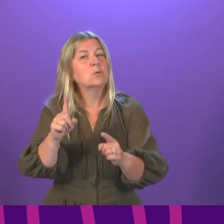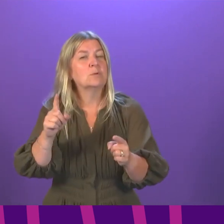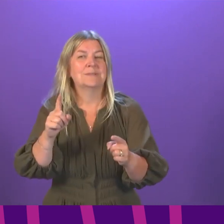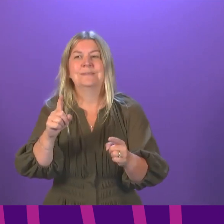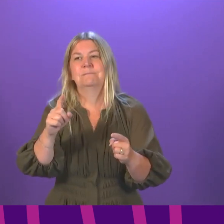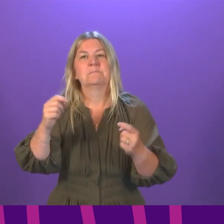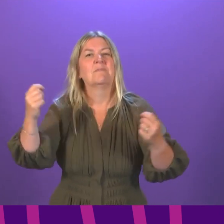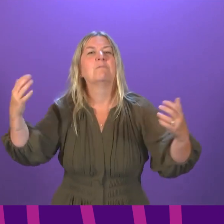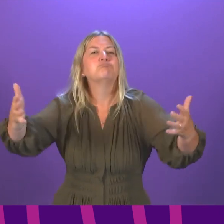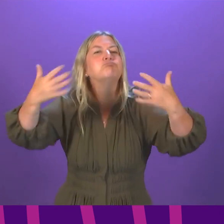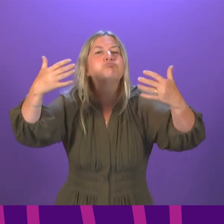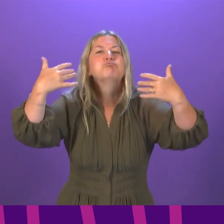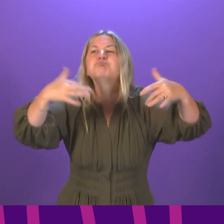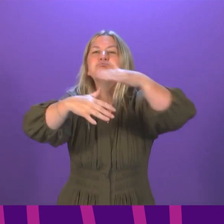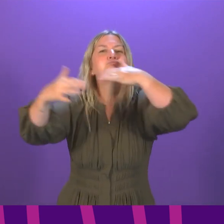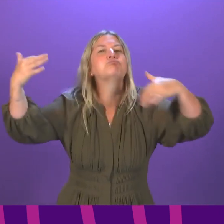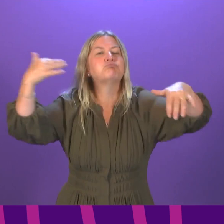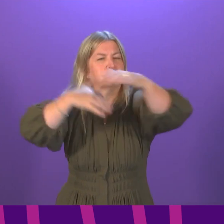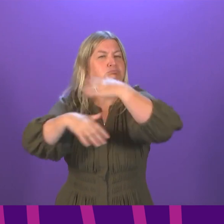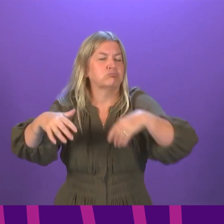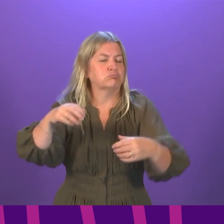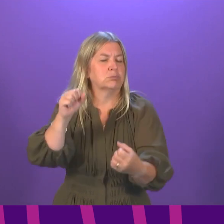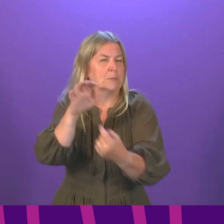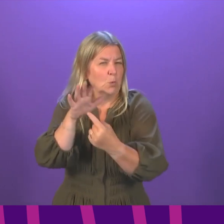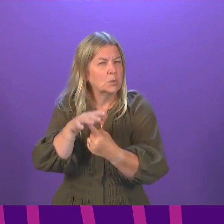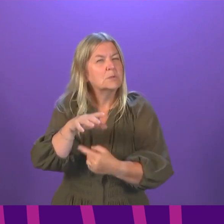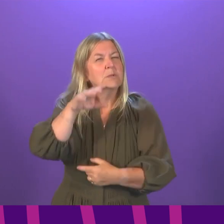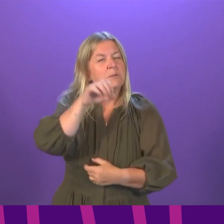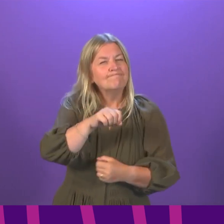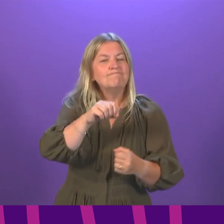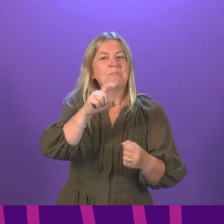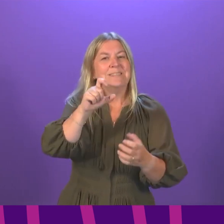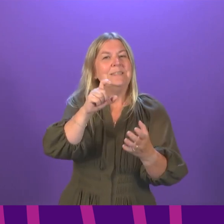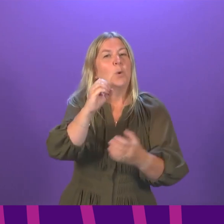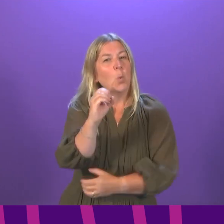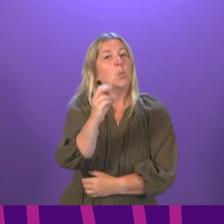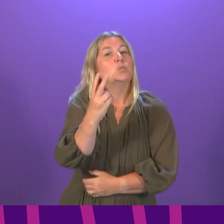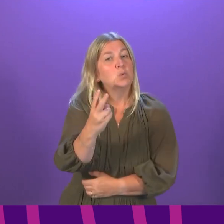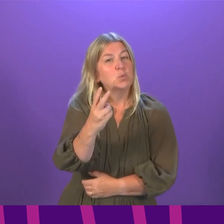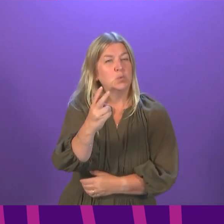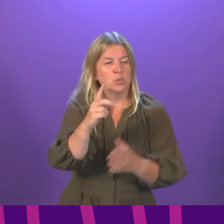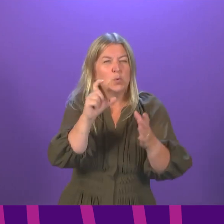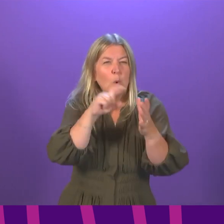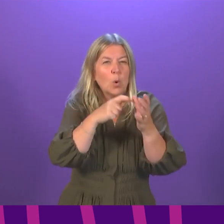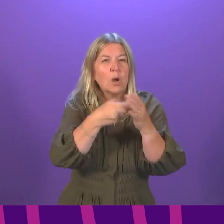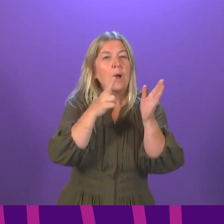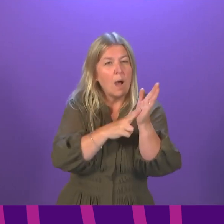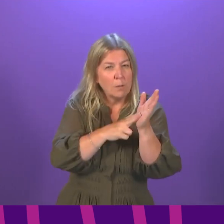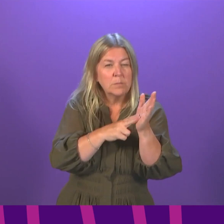schools and the additional funding that we are making available to local authorities to ensure CO2 monitoring in schools and the use of that to